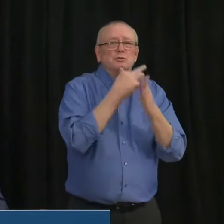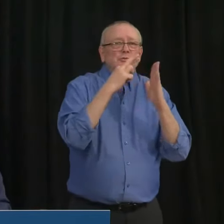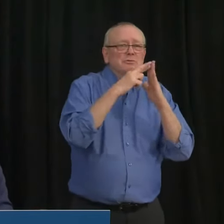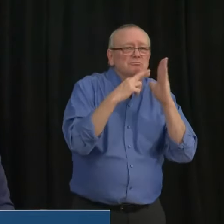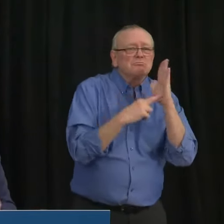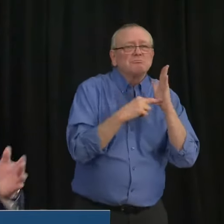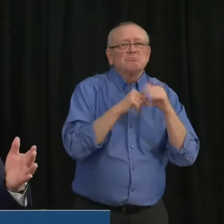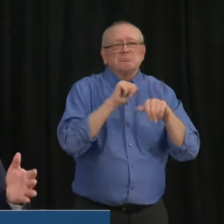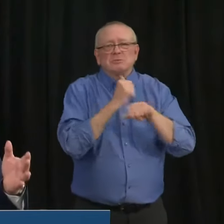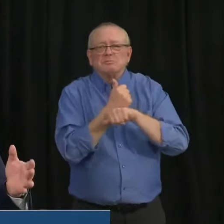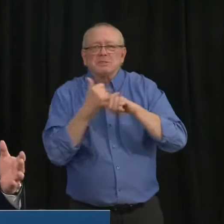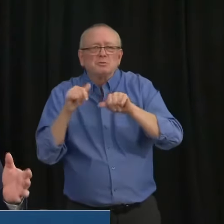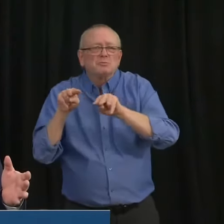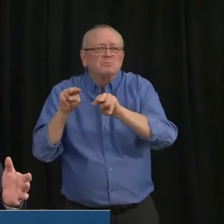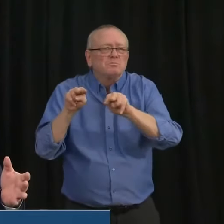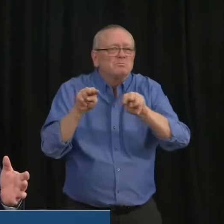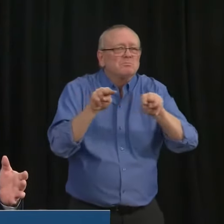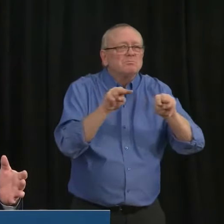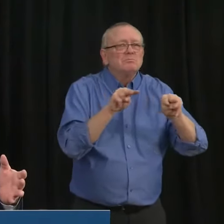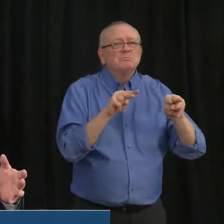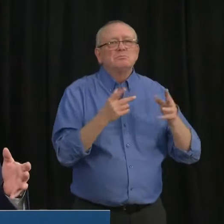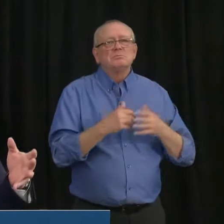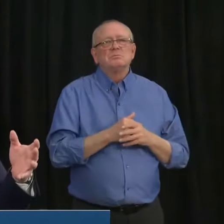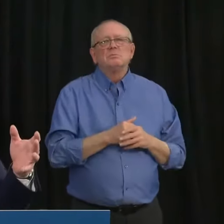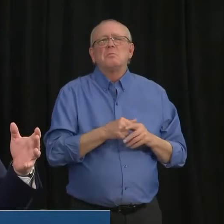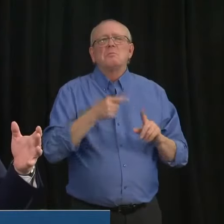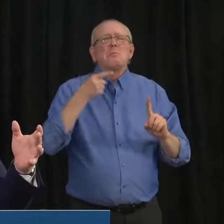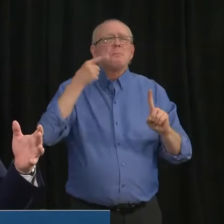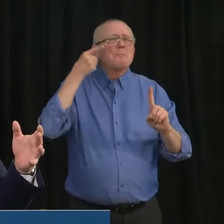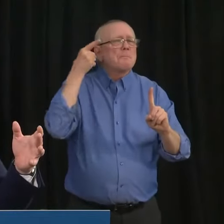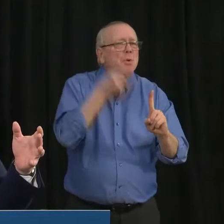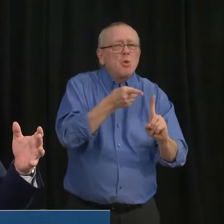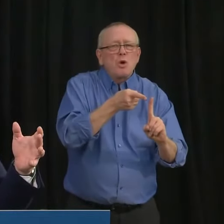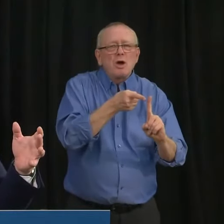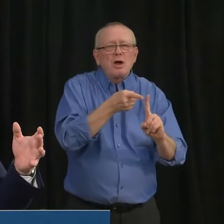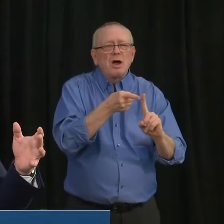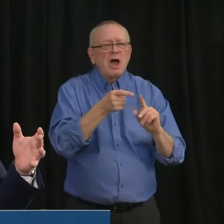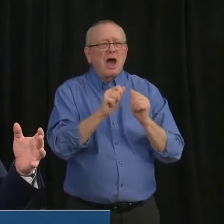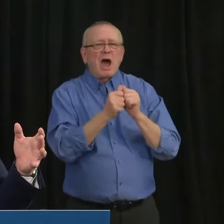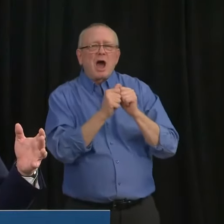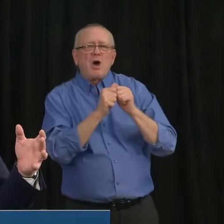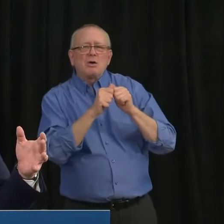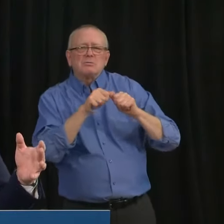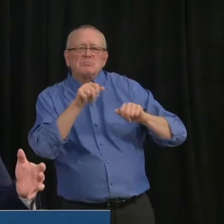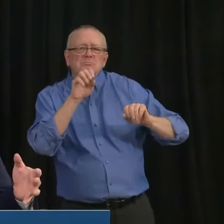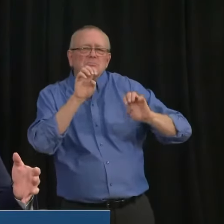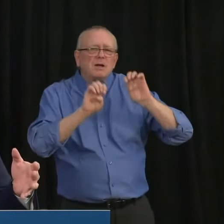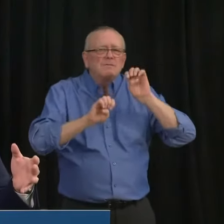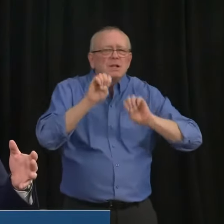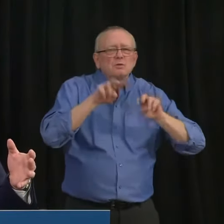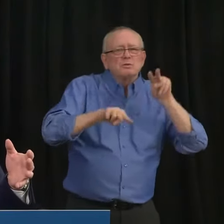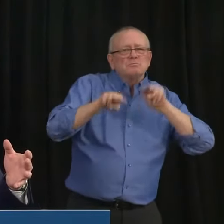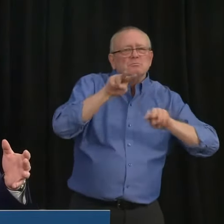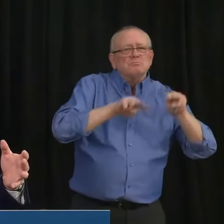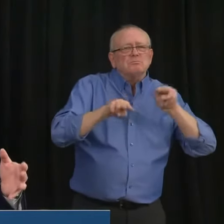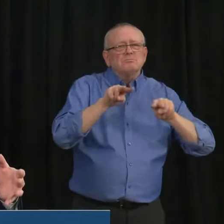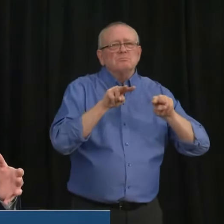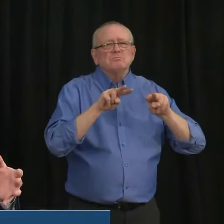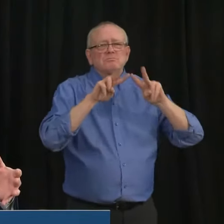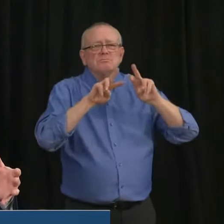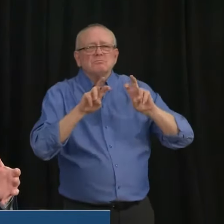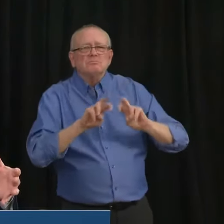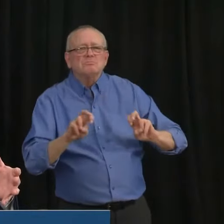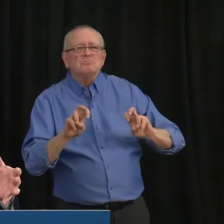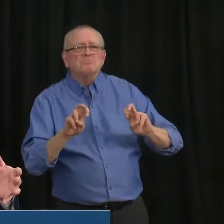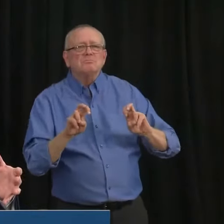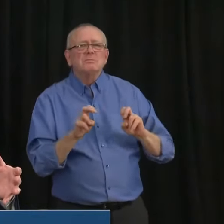said, the key metric for us is, uh, COVID, uh, hospital